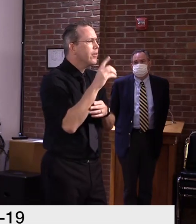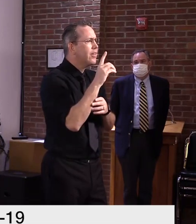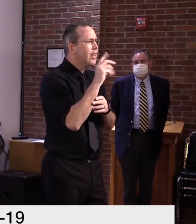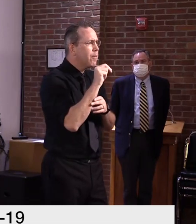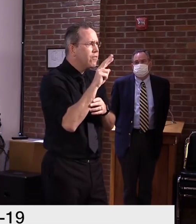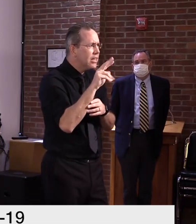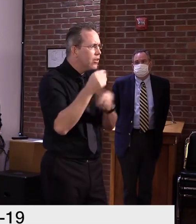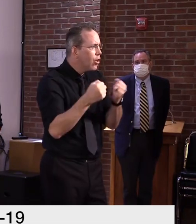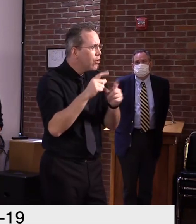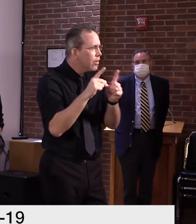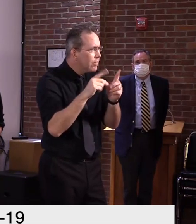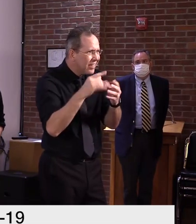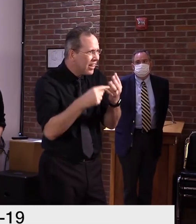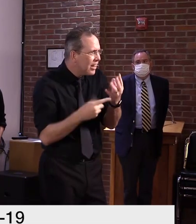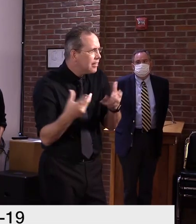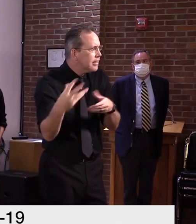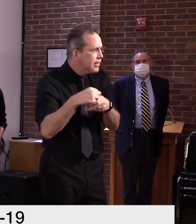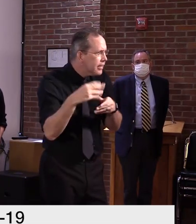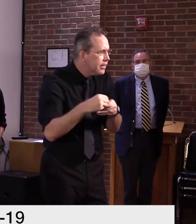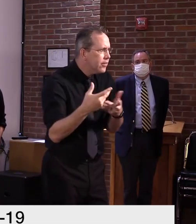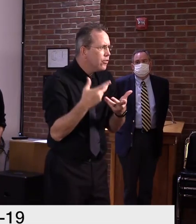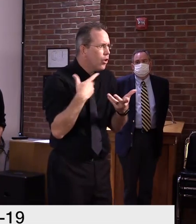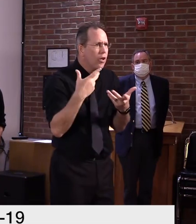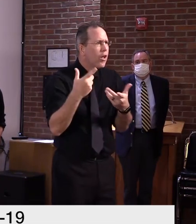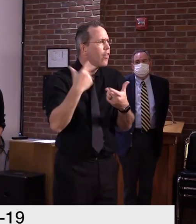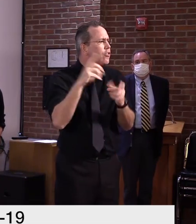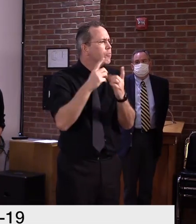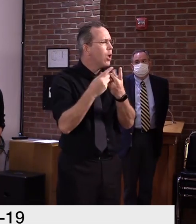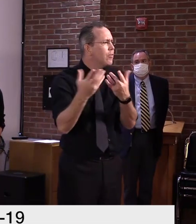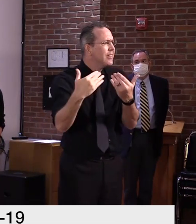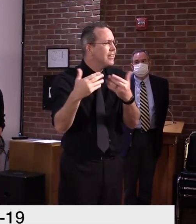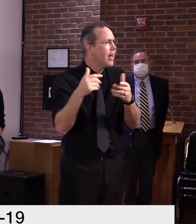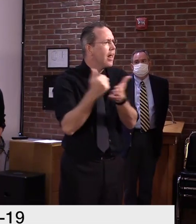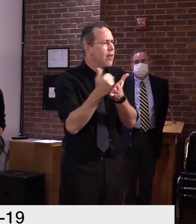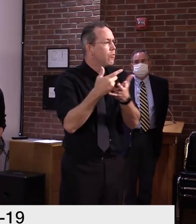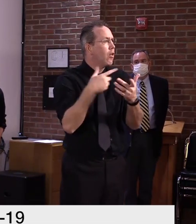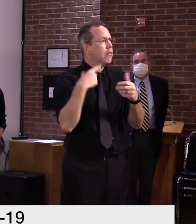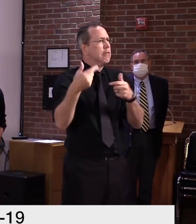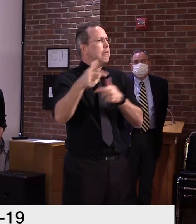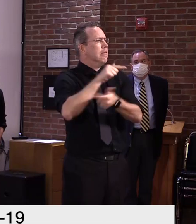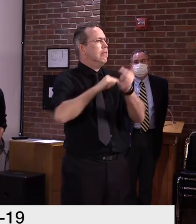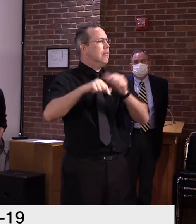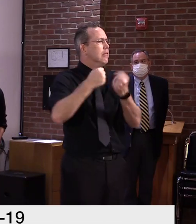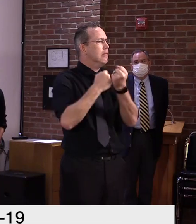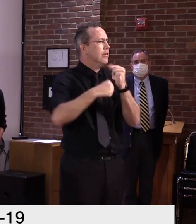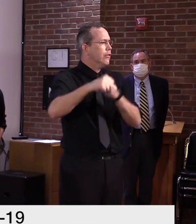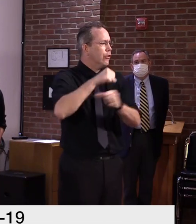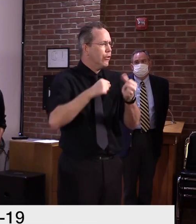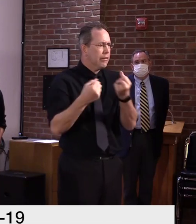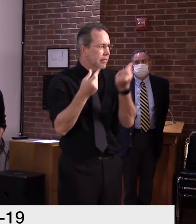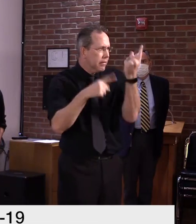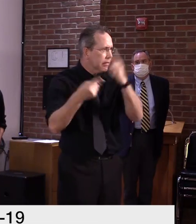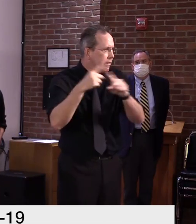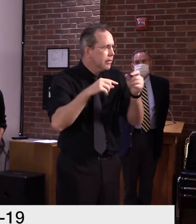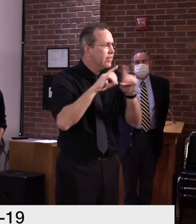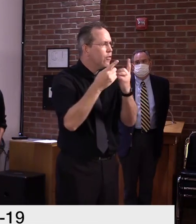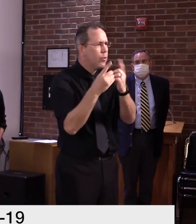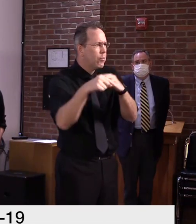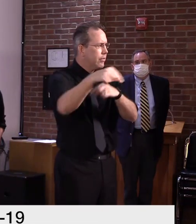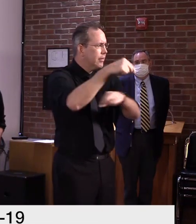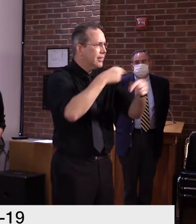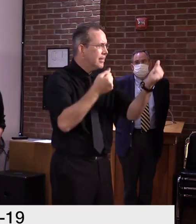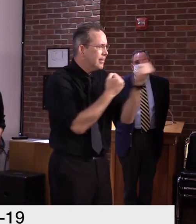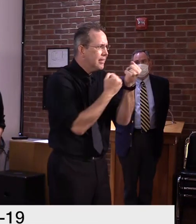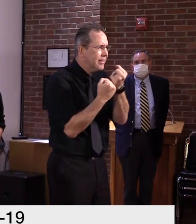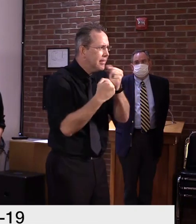who just sent people in to help out. So I thought it was a good joint effort and is part of what I